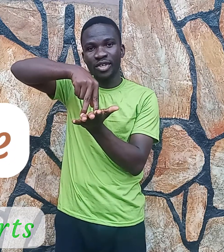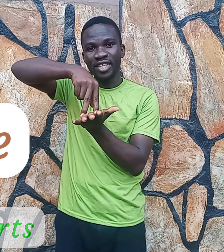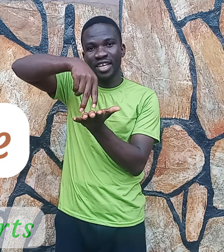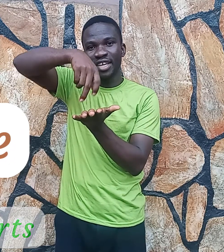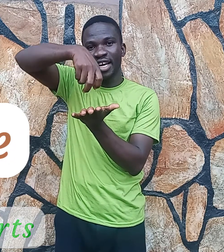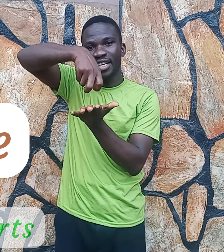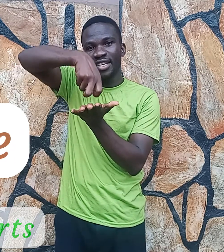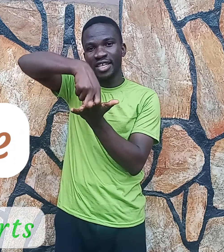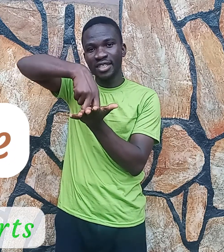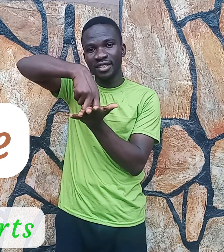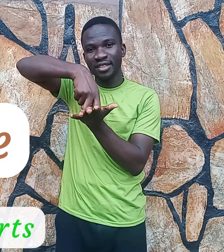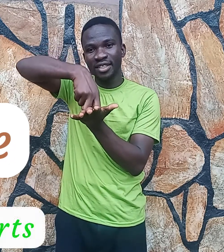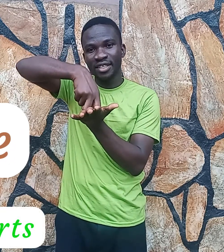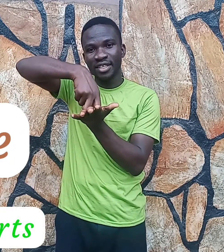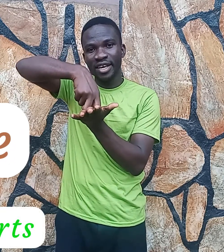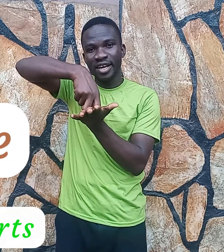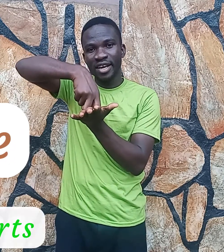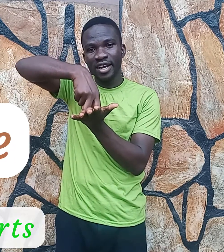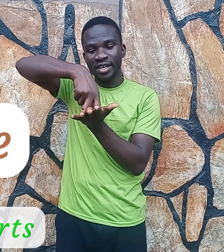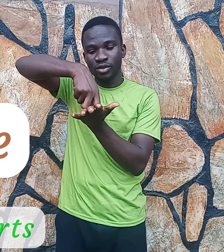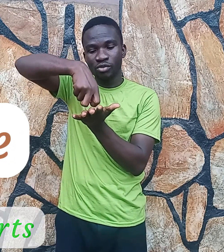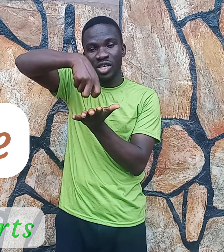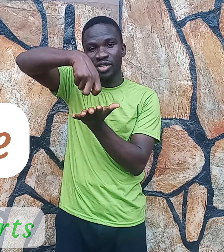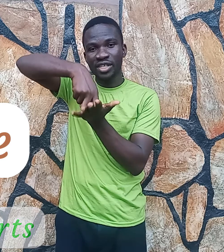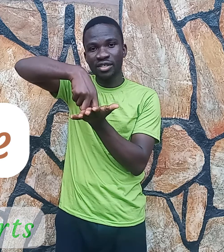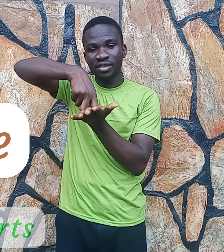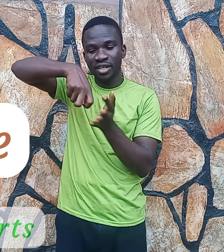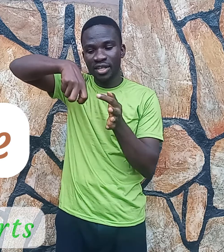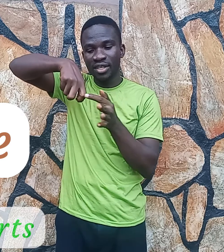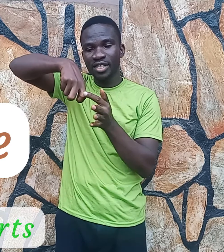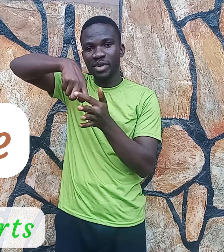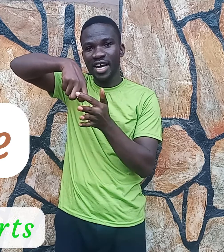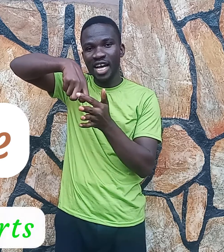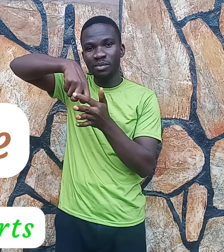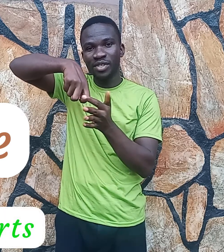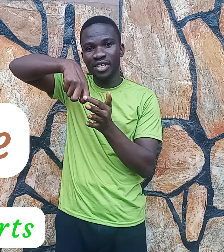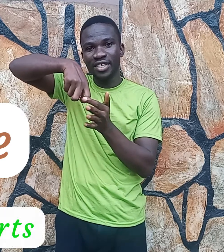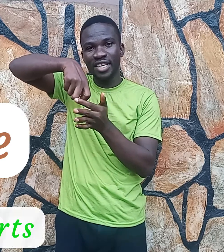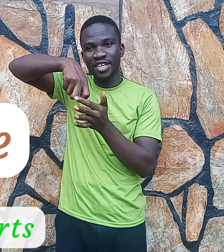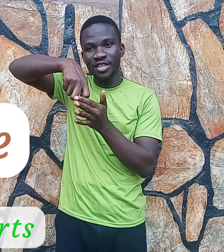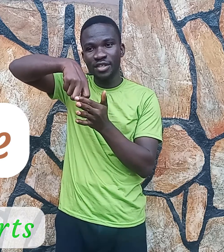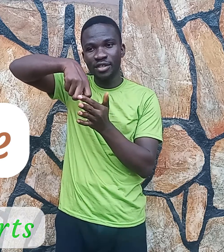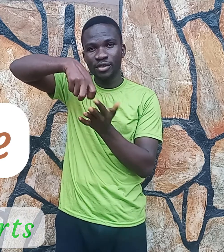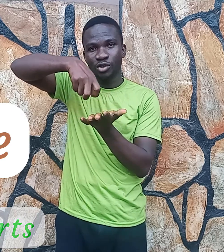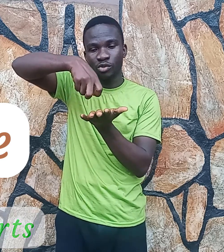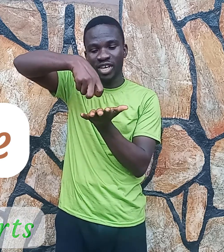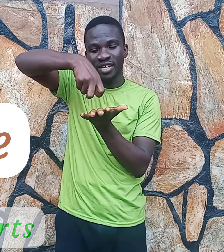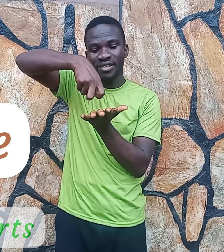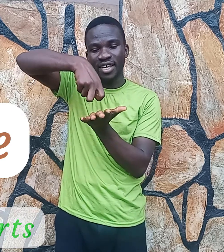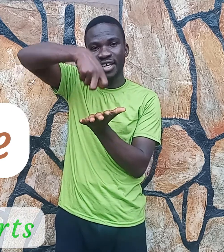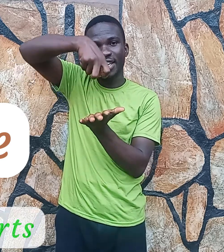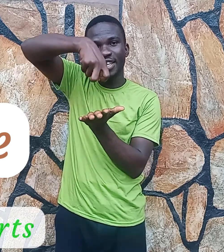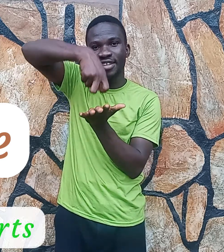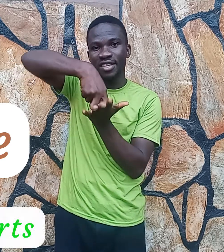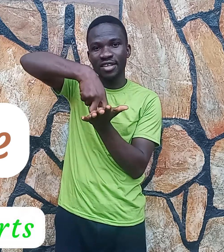can say knee. knee.